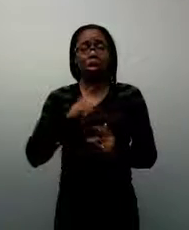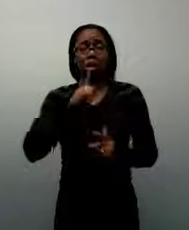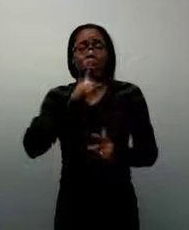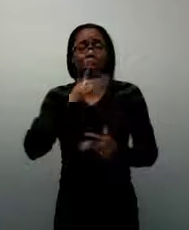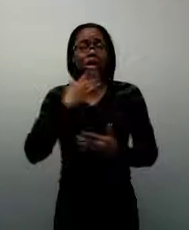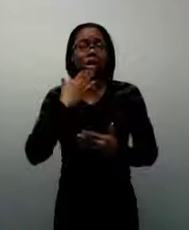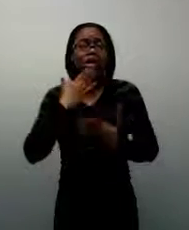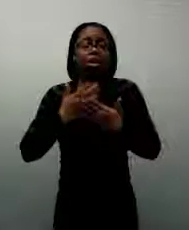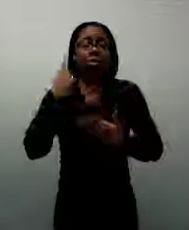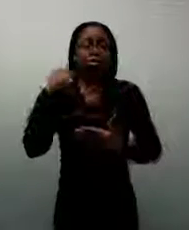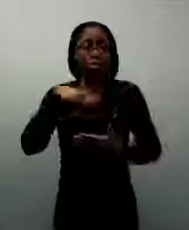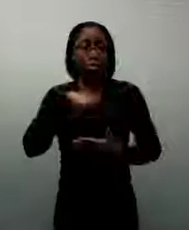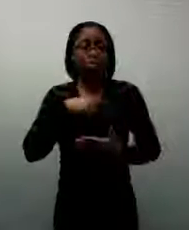enjoy throughout our whole life.